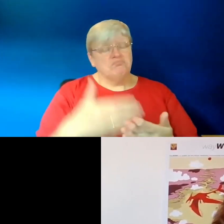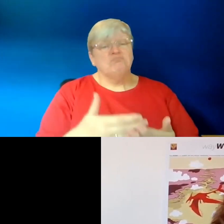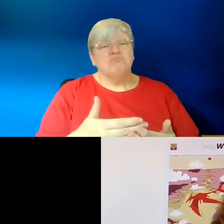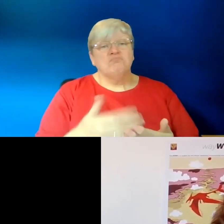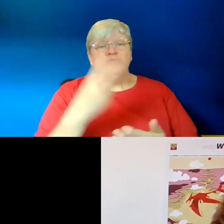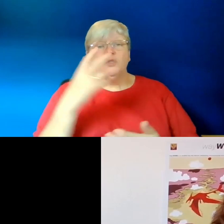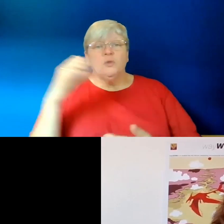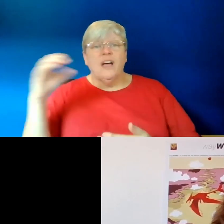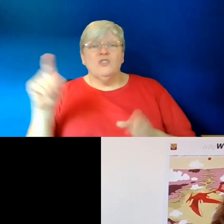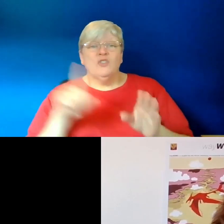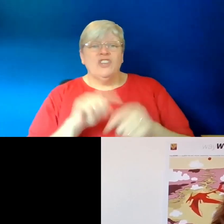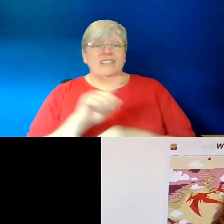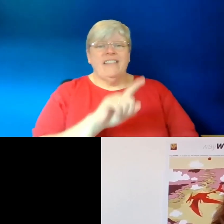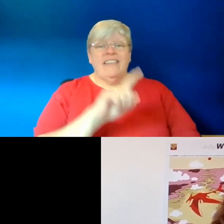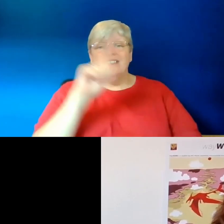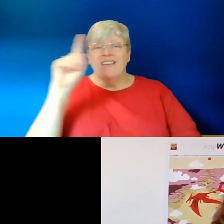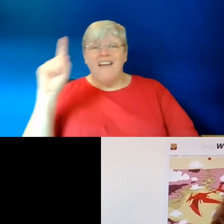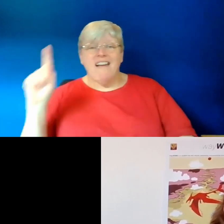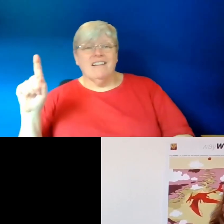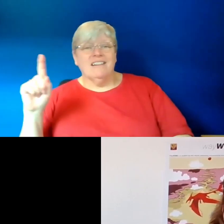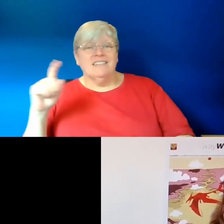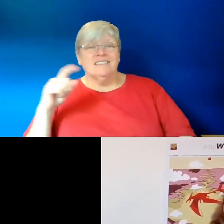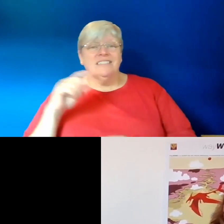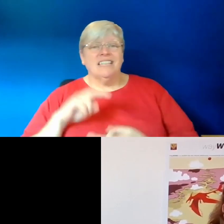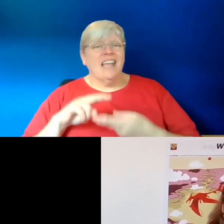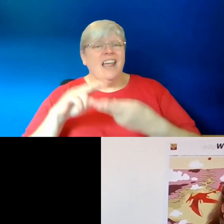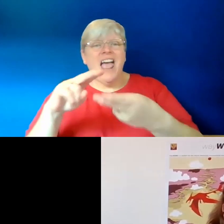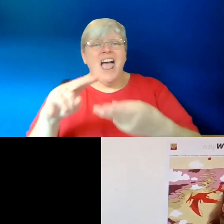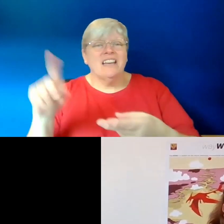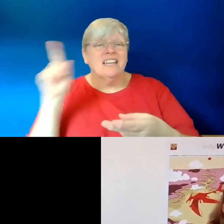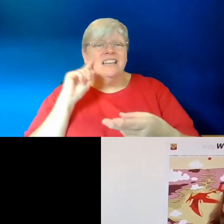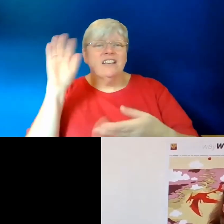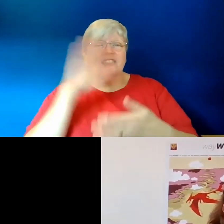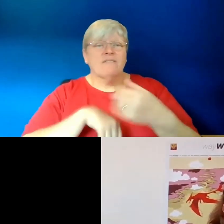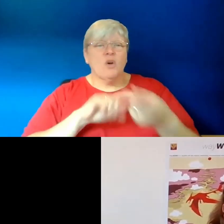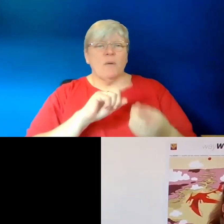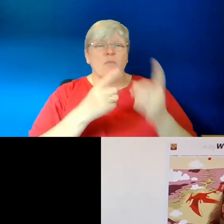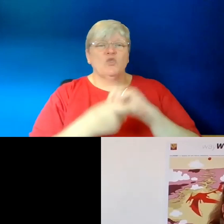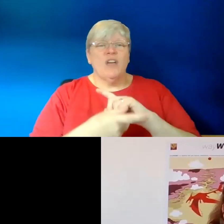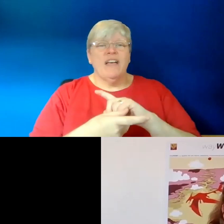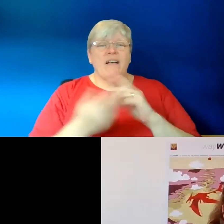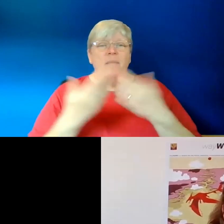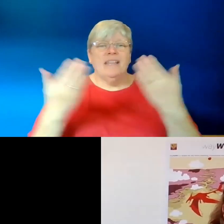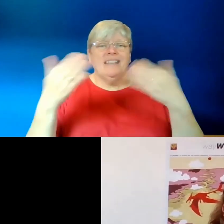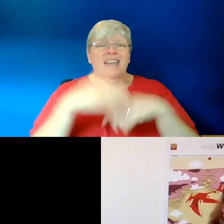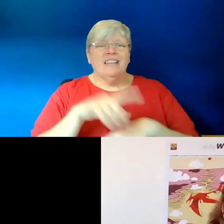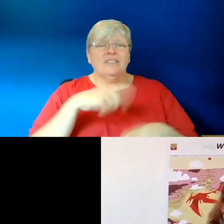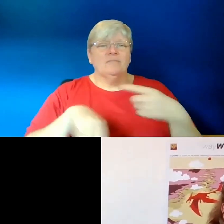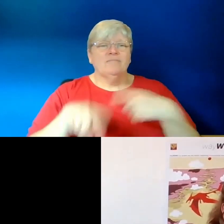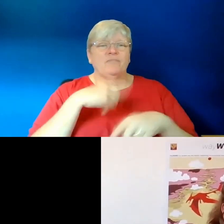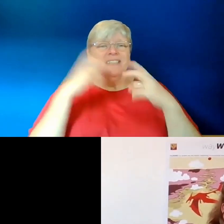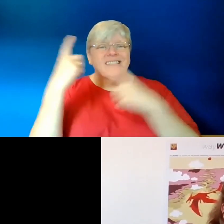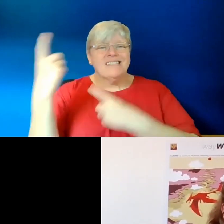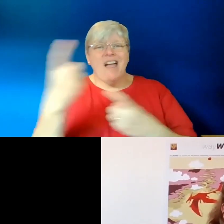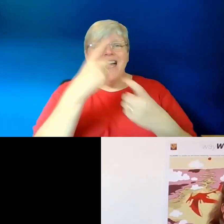200 years later, who carried girls from the betrayal of moonlight, 7. Searched a field for the skinless face